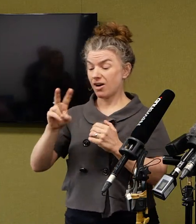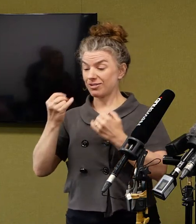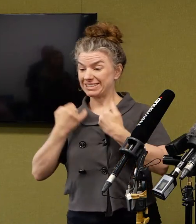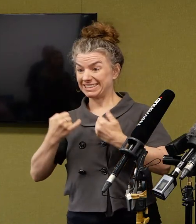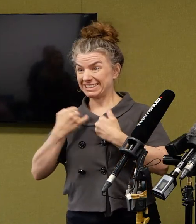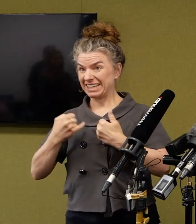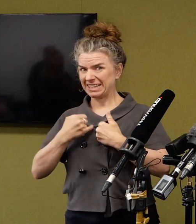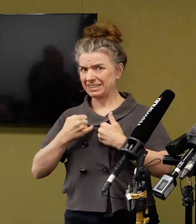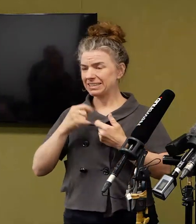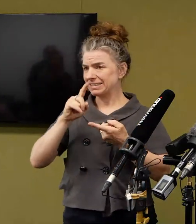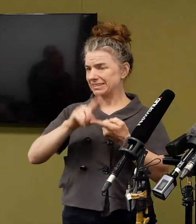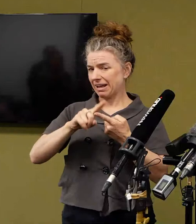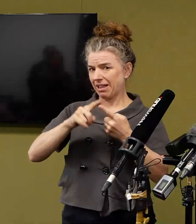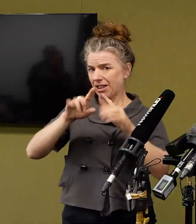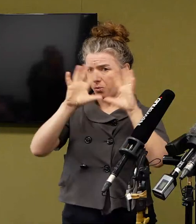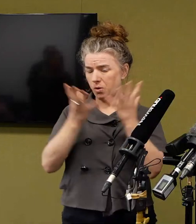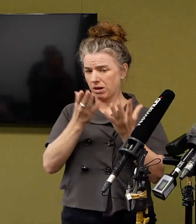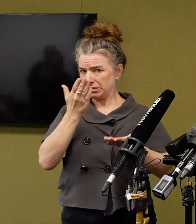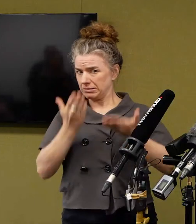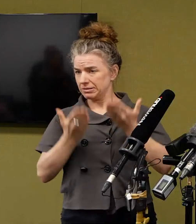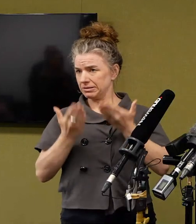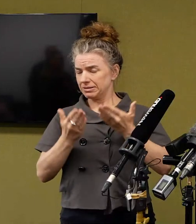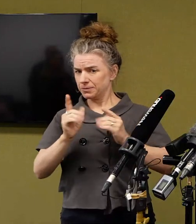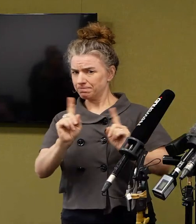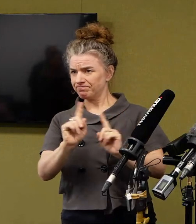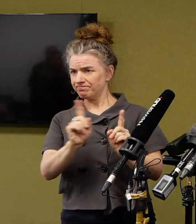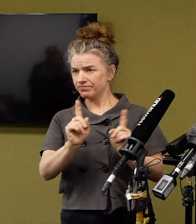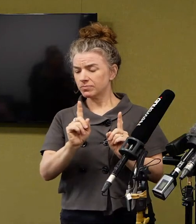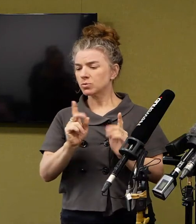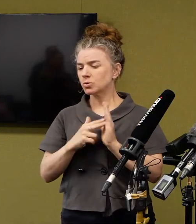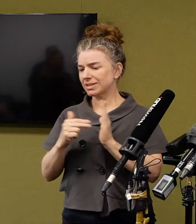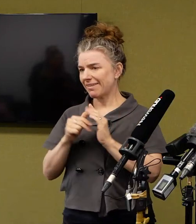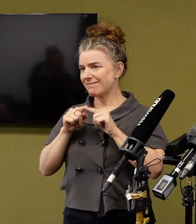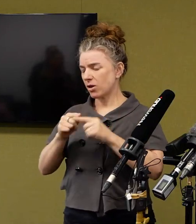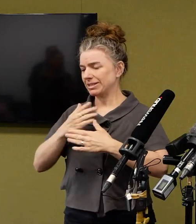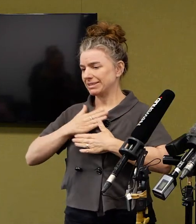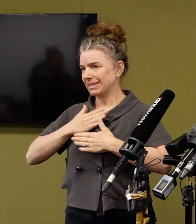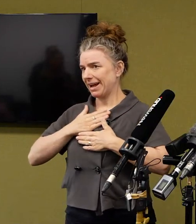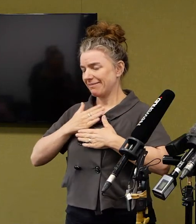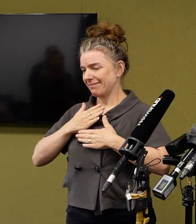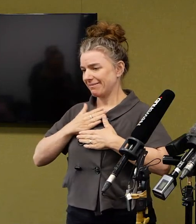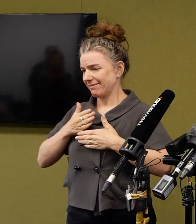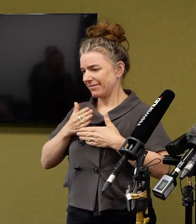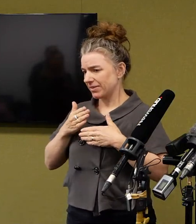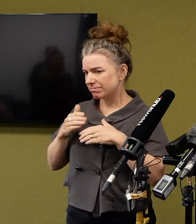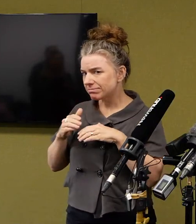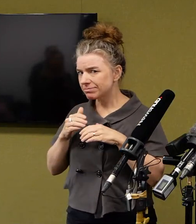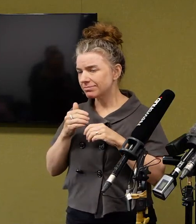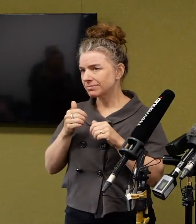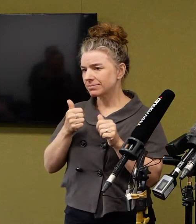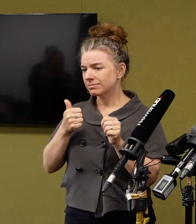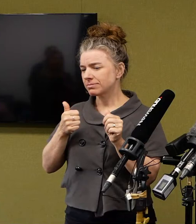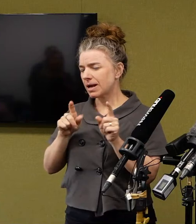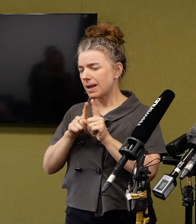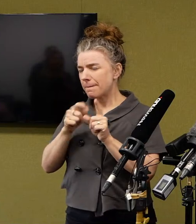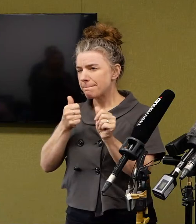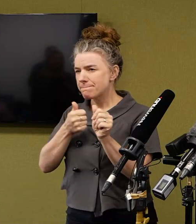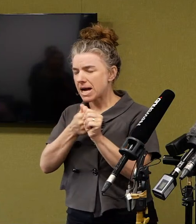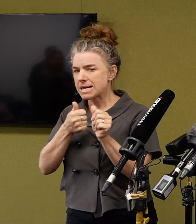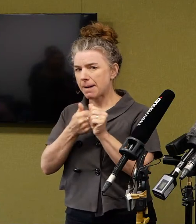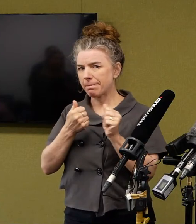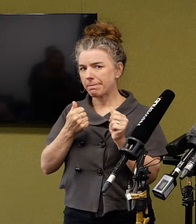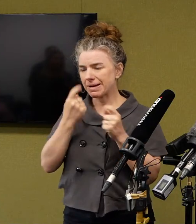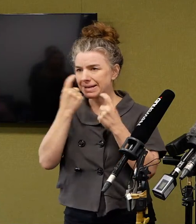degree of uncertainty. And we continue to take a very precautionary approach to this. And that is what is underlying our